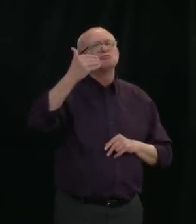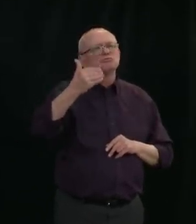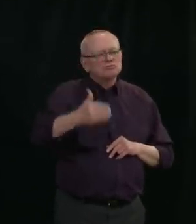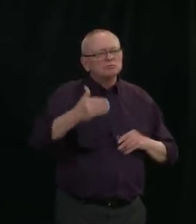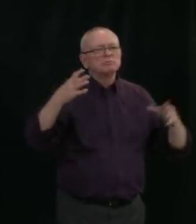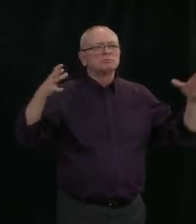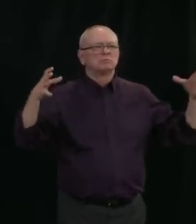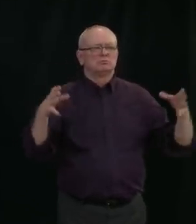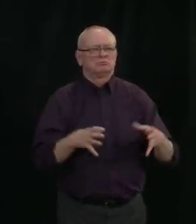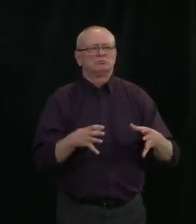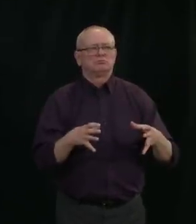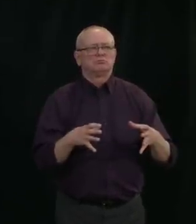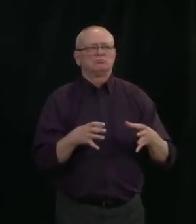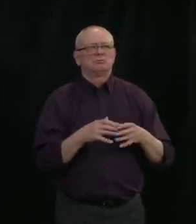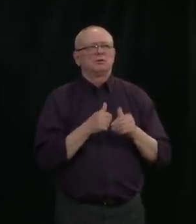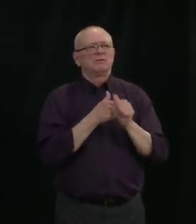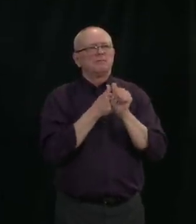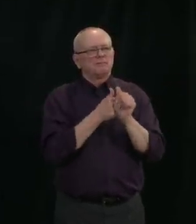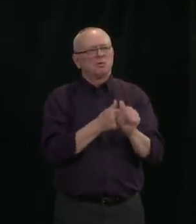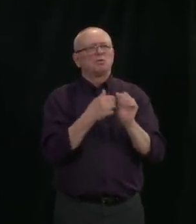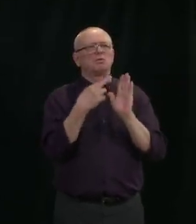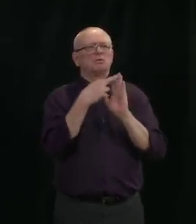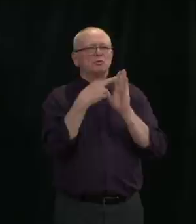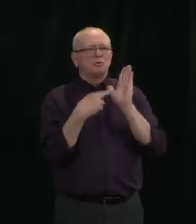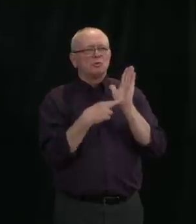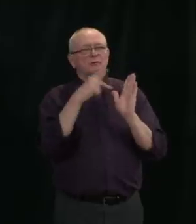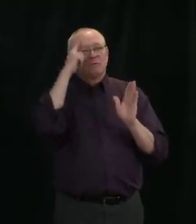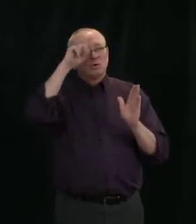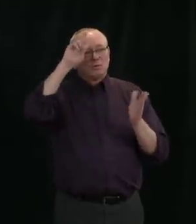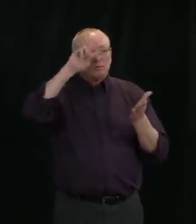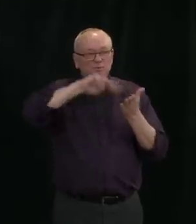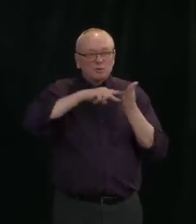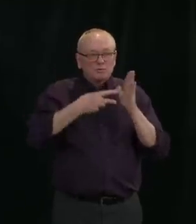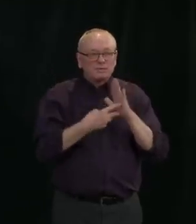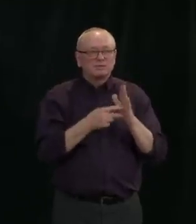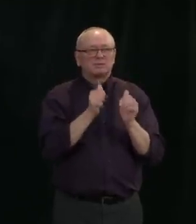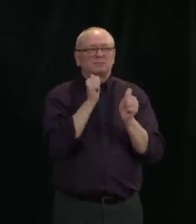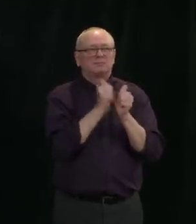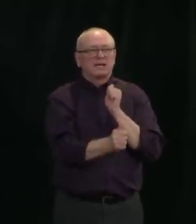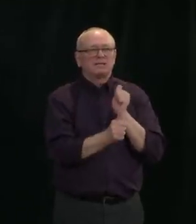legislation that's related to COVID. Operator, can you please put through the next caller?